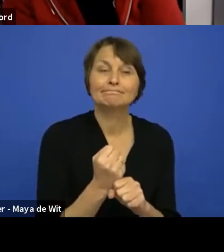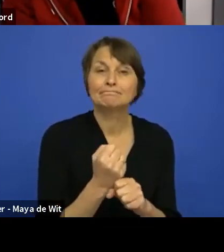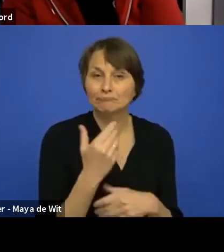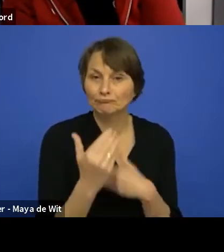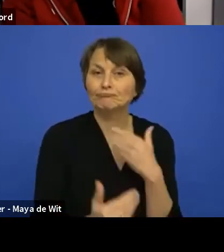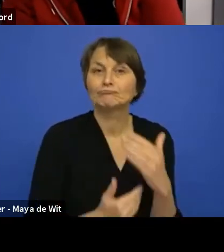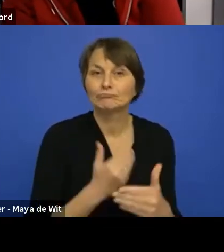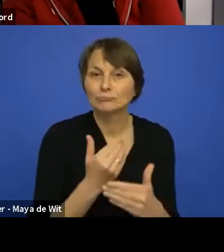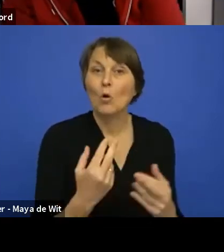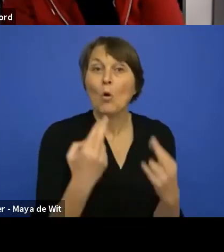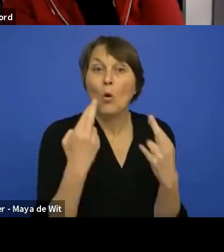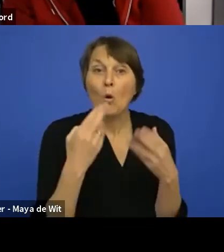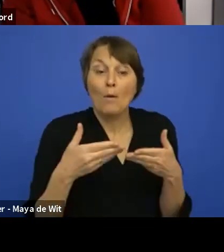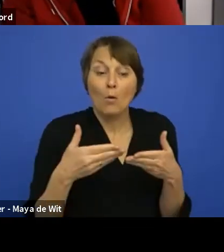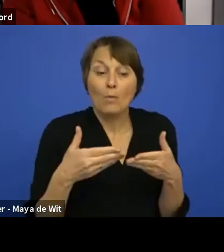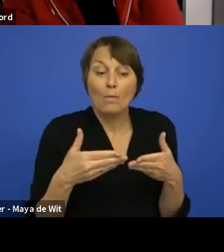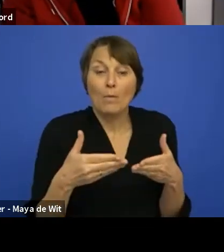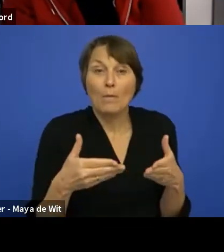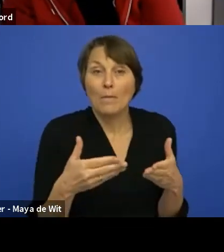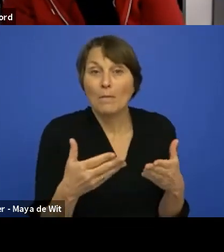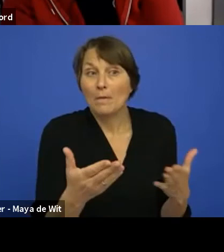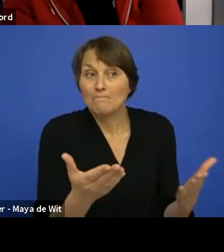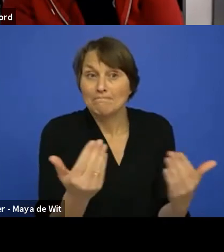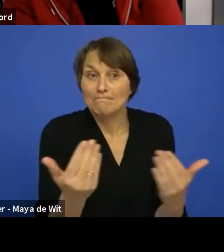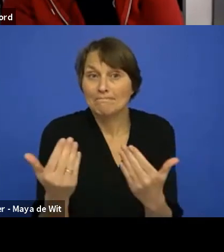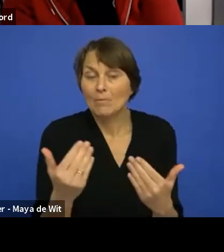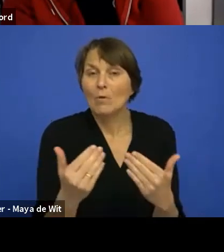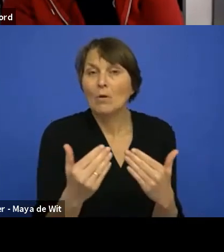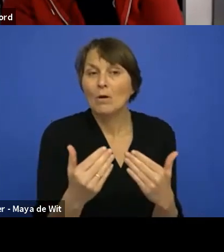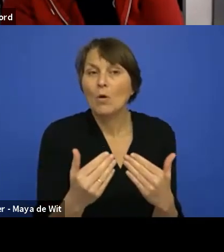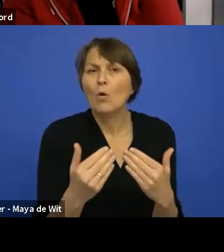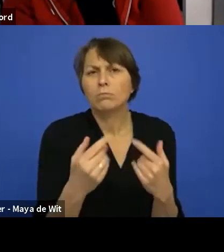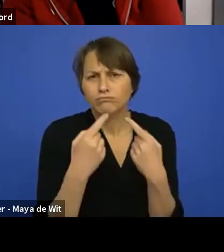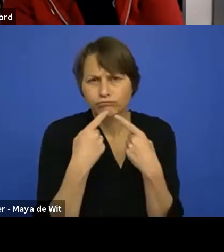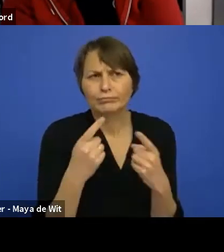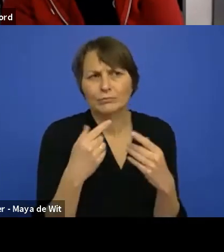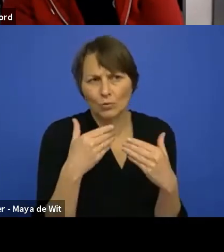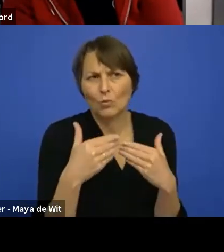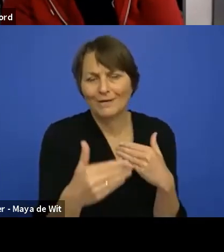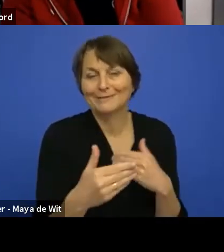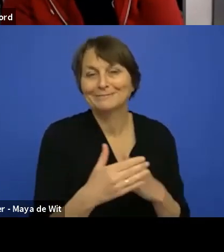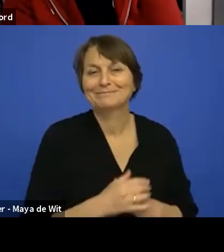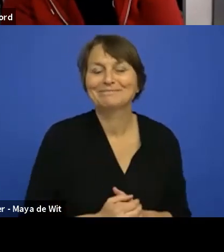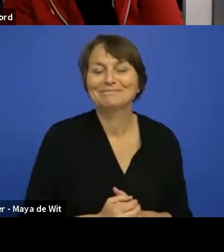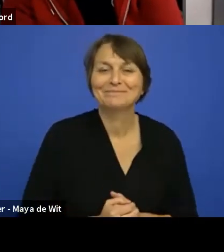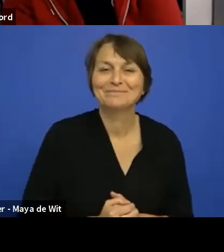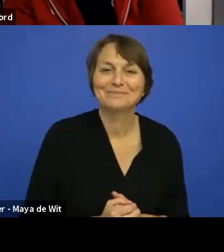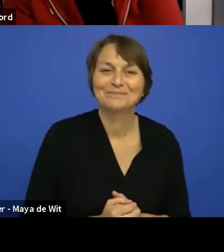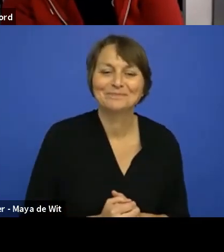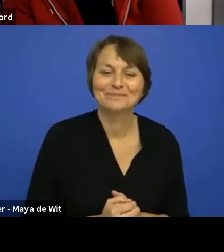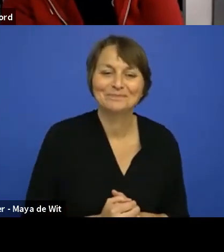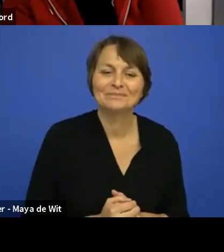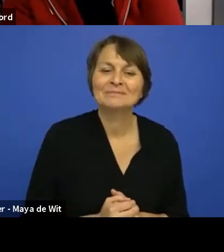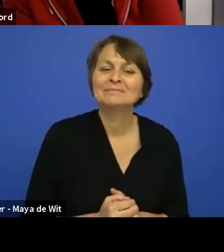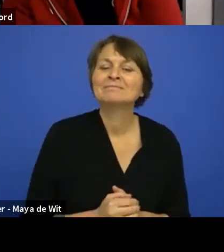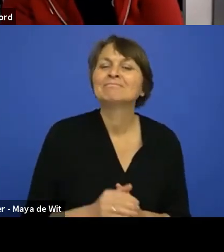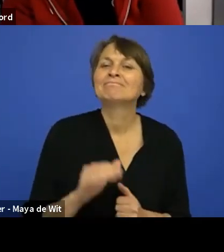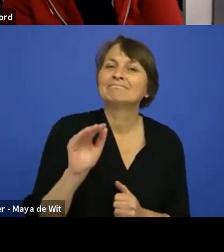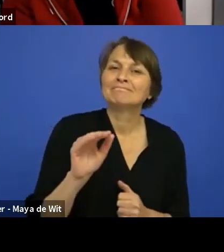open up even more and there will also be a, a announcement when it's. And there's, there's a couple of rough edges still on the, on